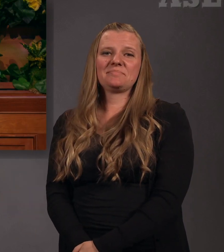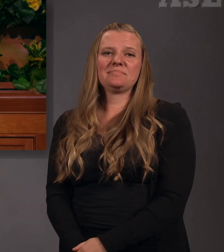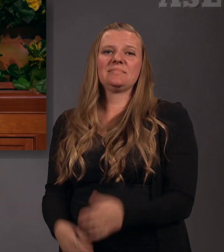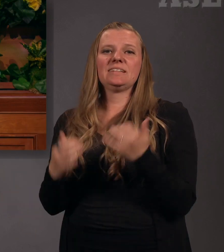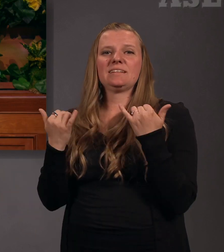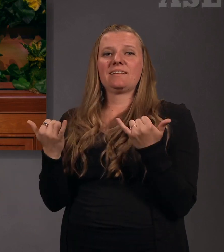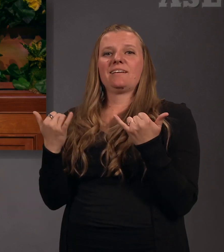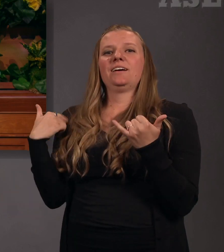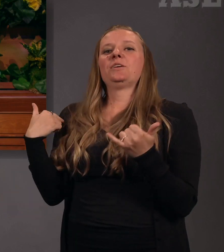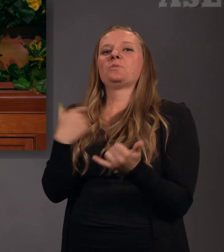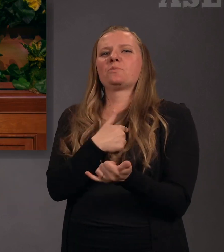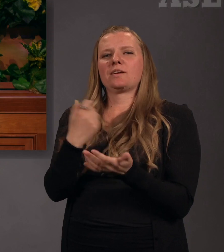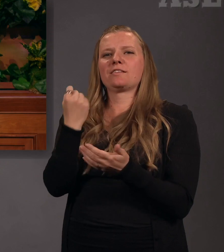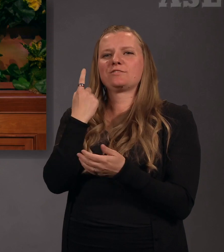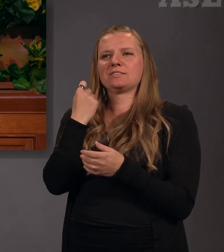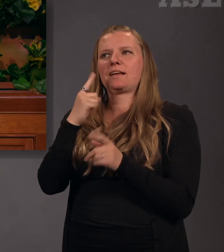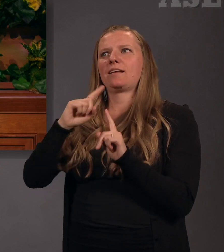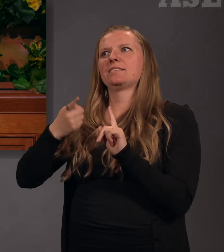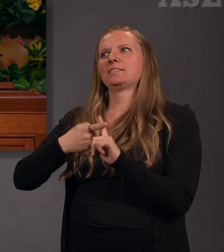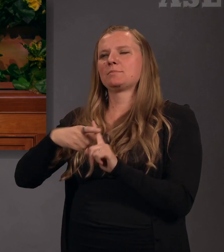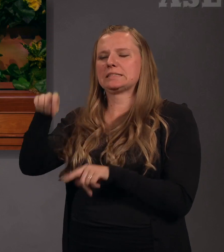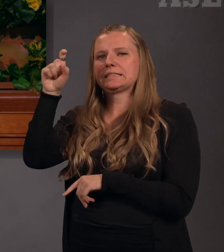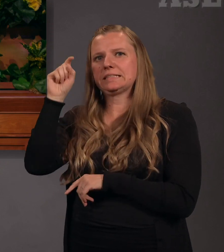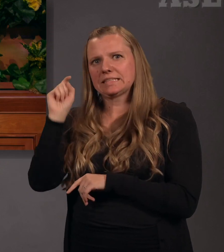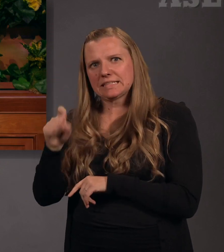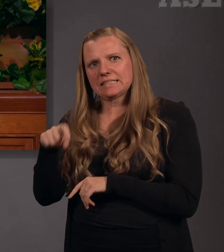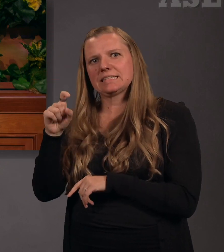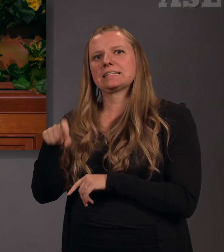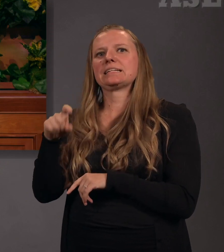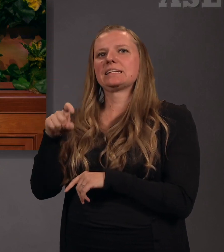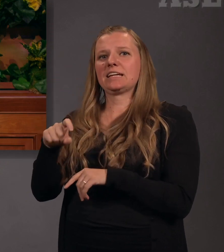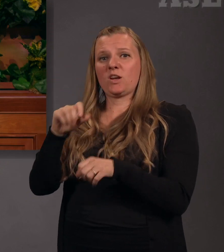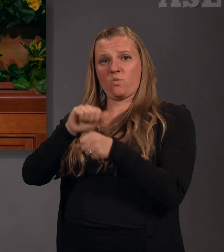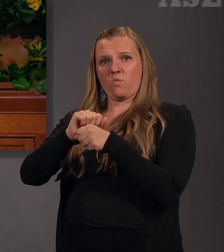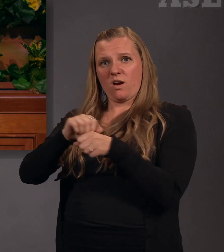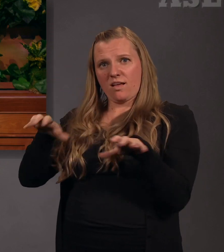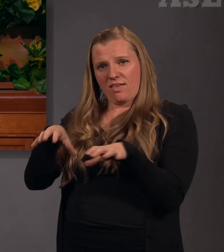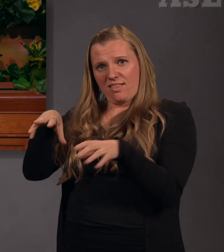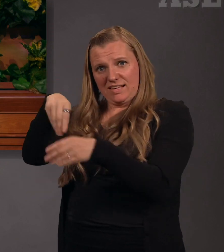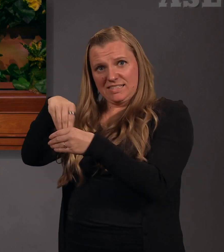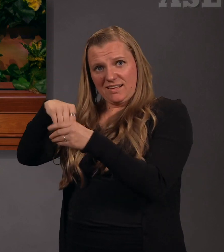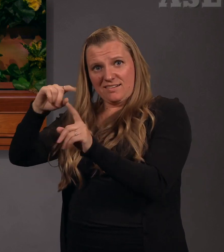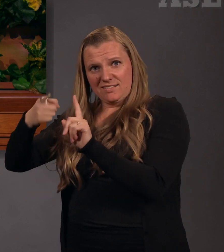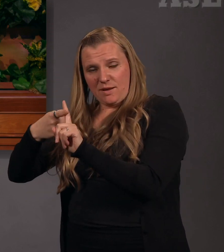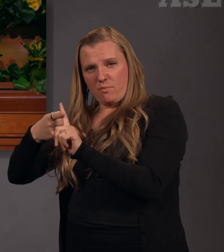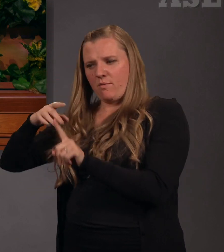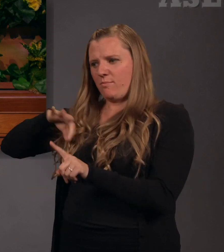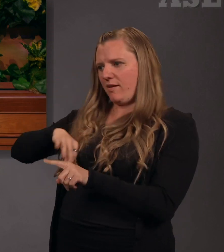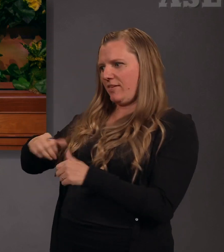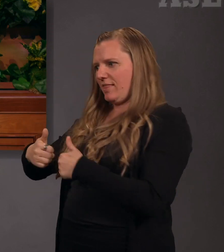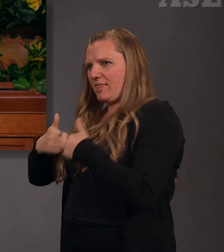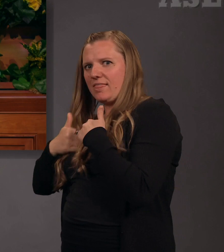As we can see the need for temples and the work that is done for both the living and the dead becomes very clear.